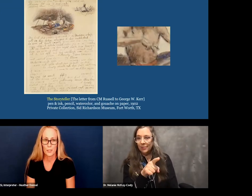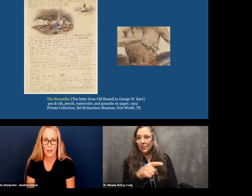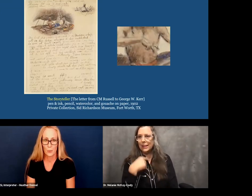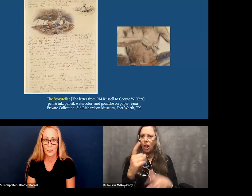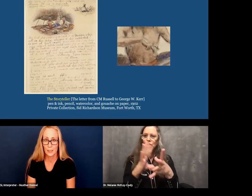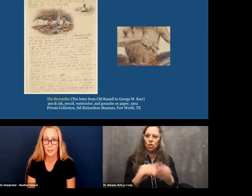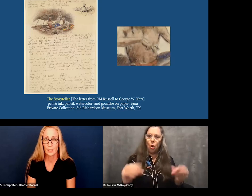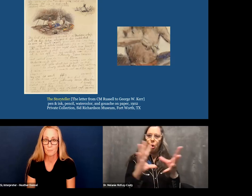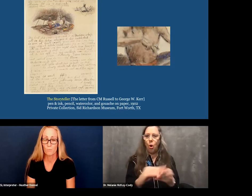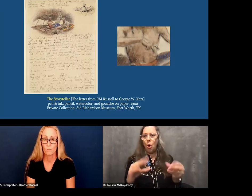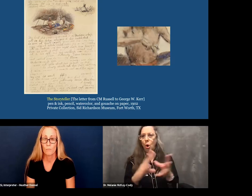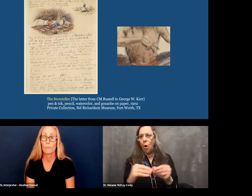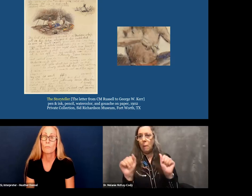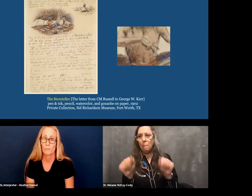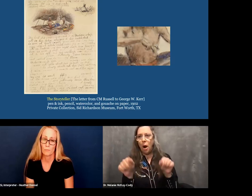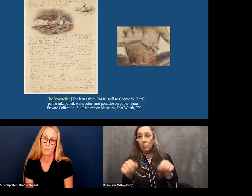Here's another one.